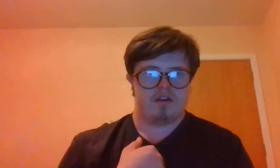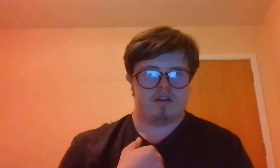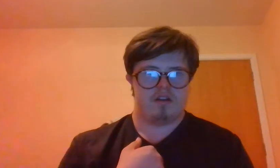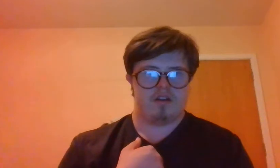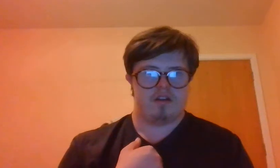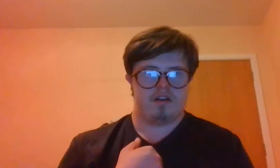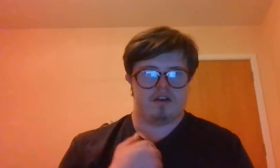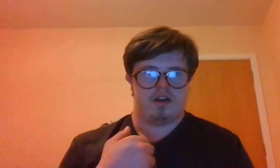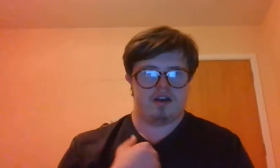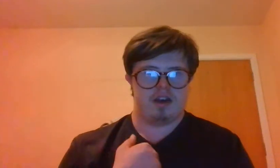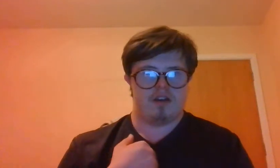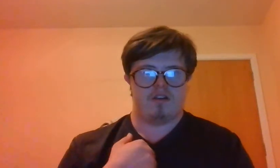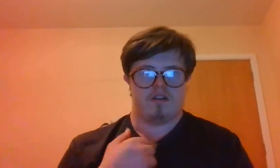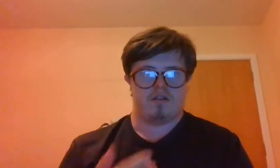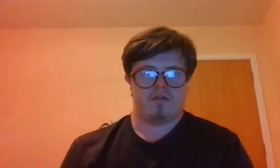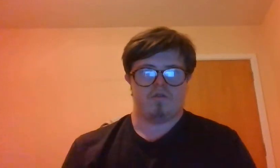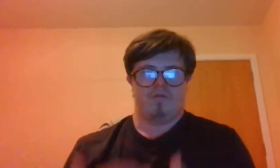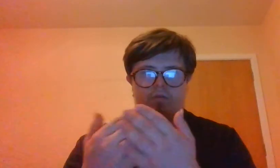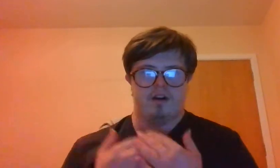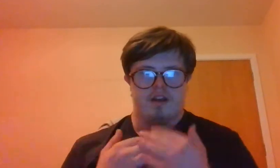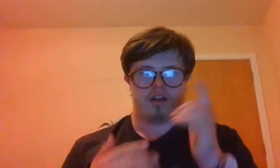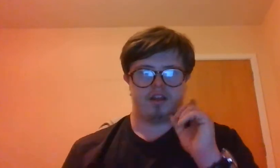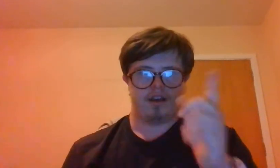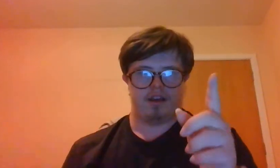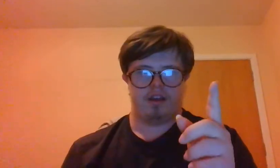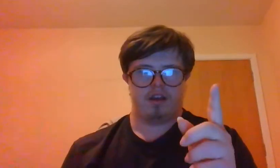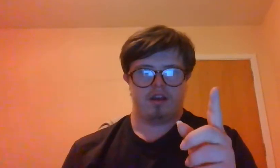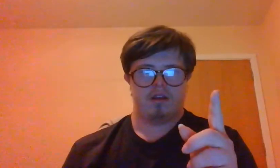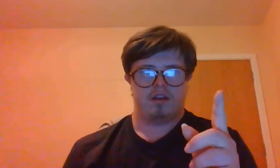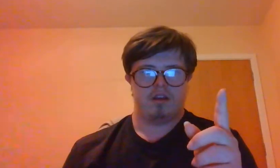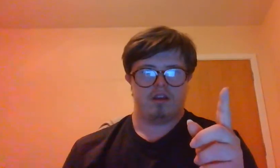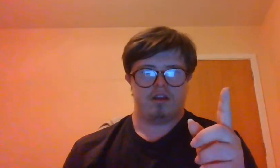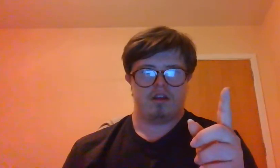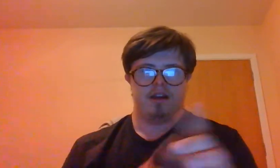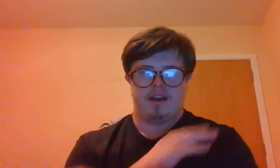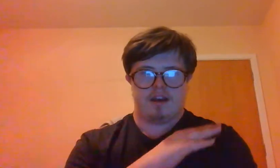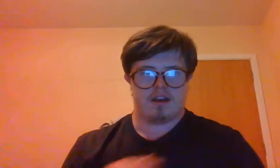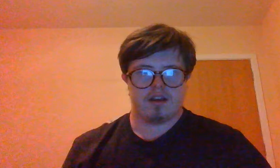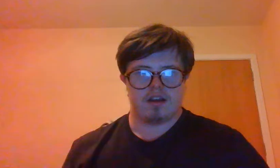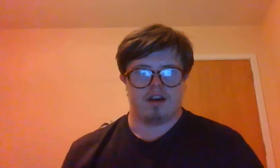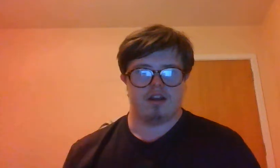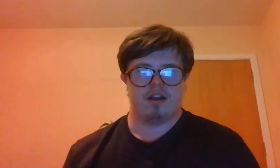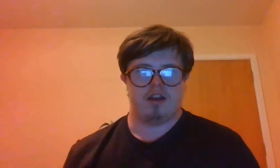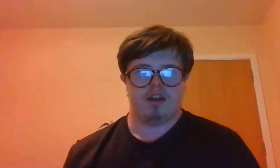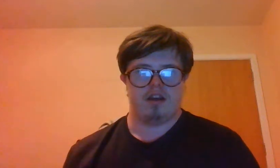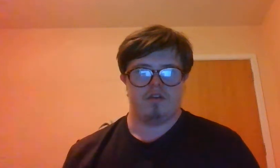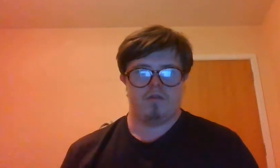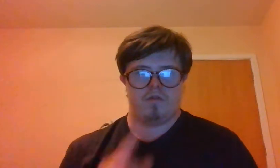I just want to say, I ain't gonna let you